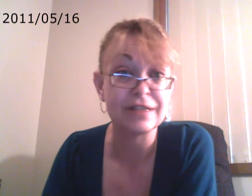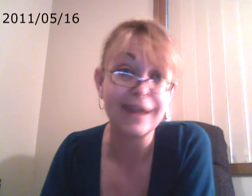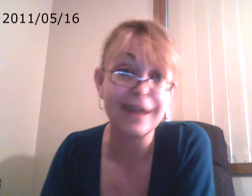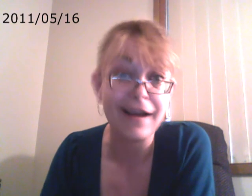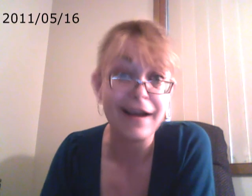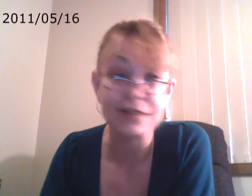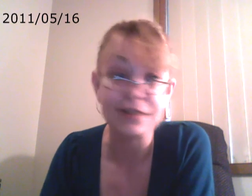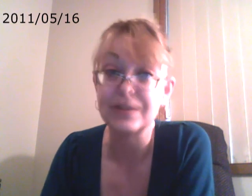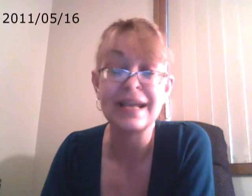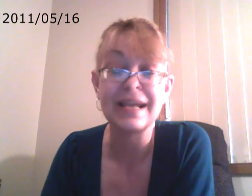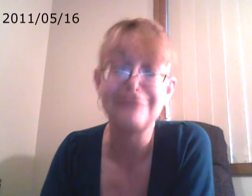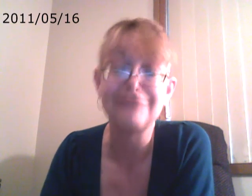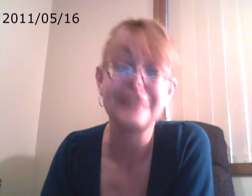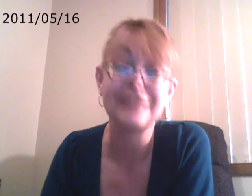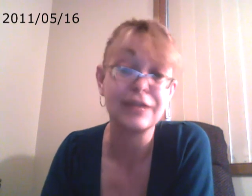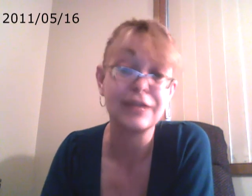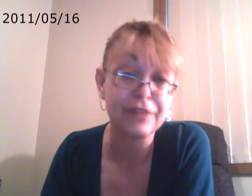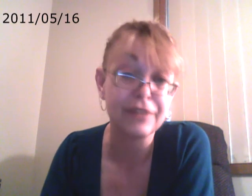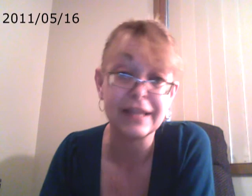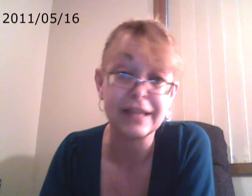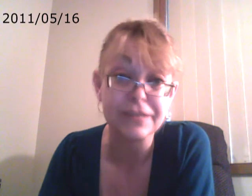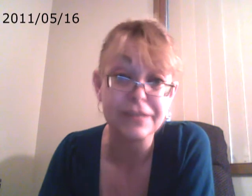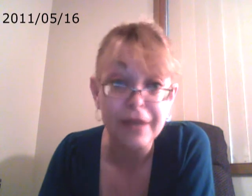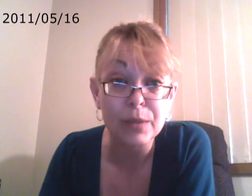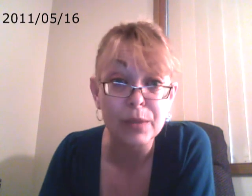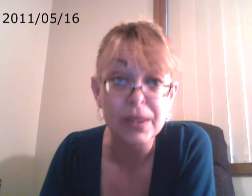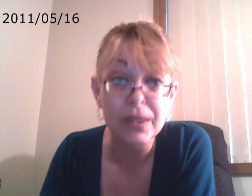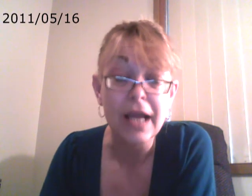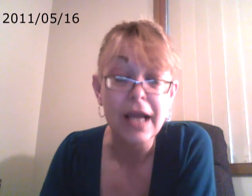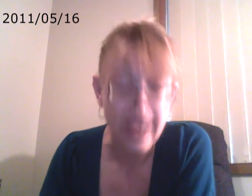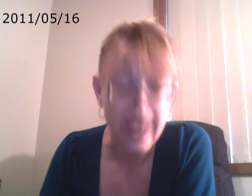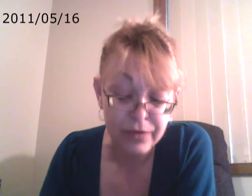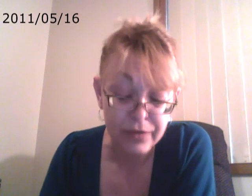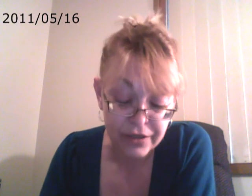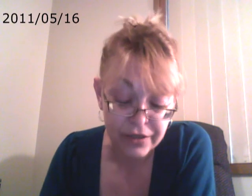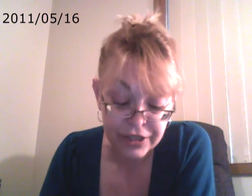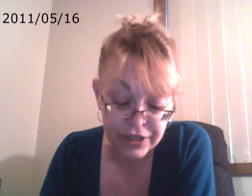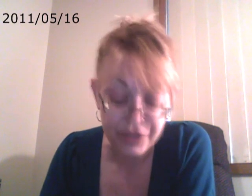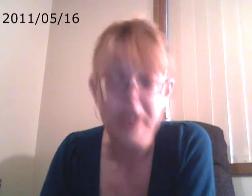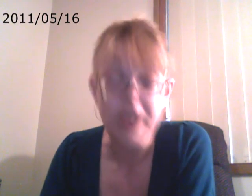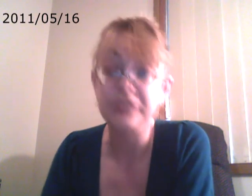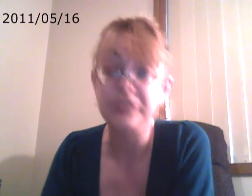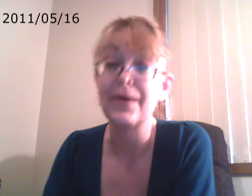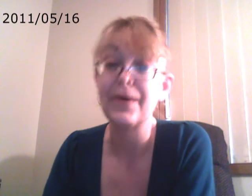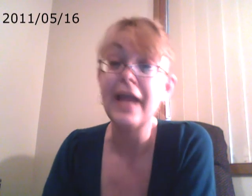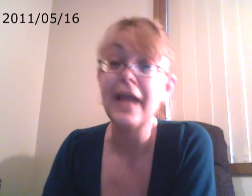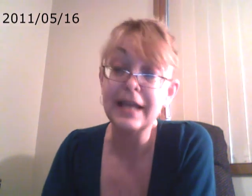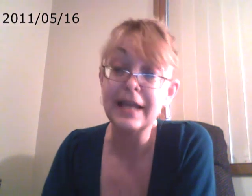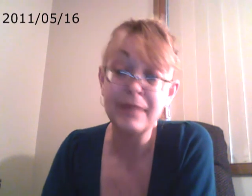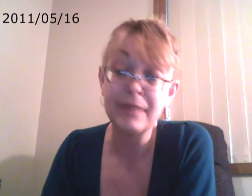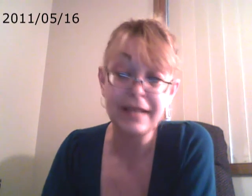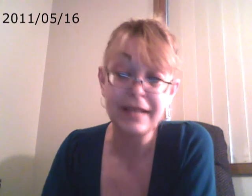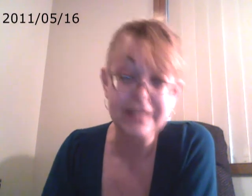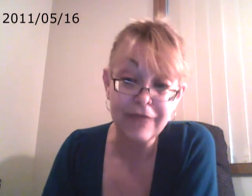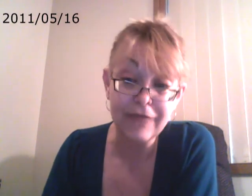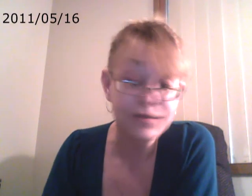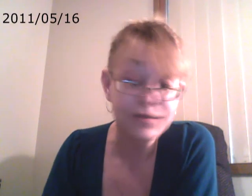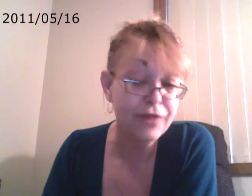psychiatrist, every single thing that's available out there she has tried. So anybody that suffers from